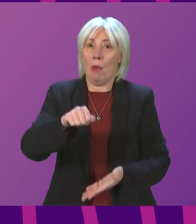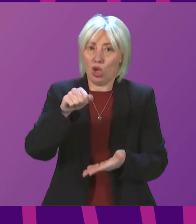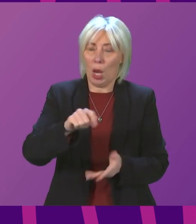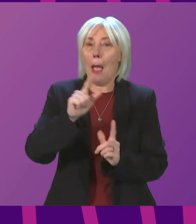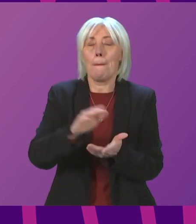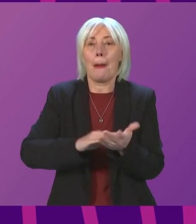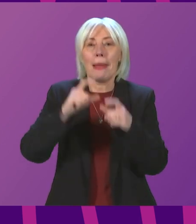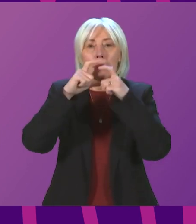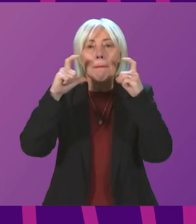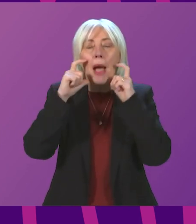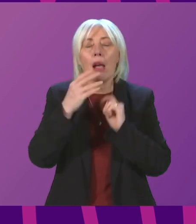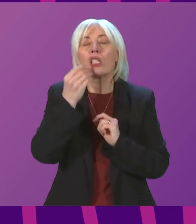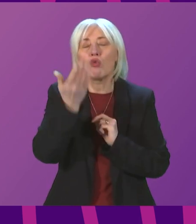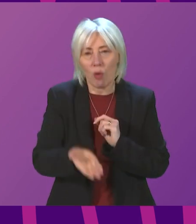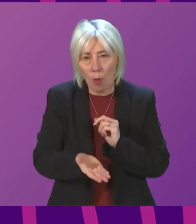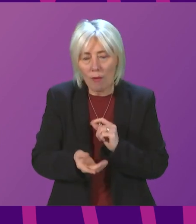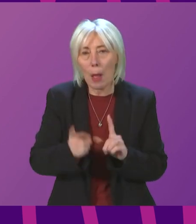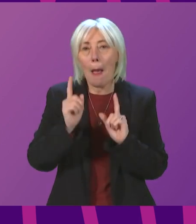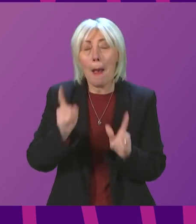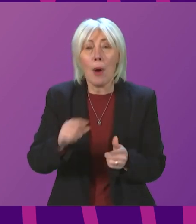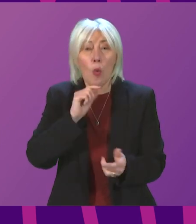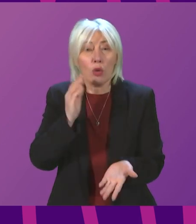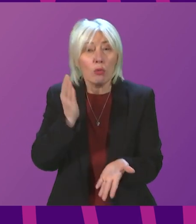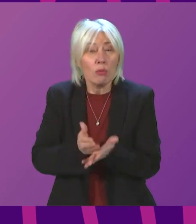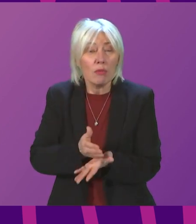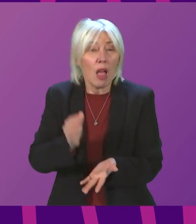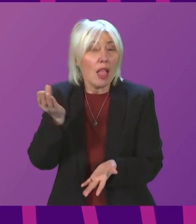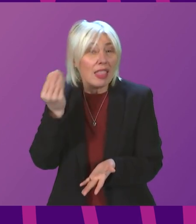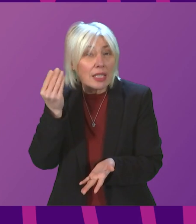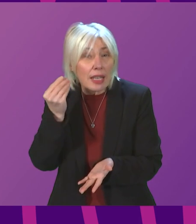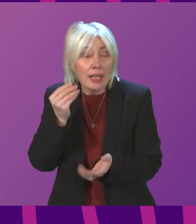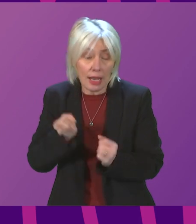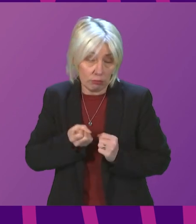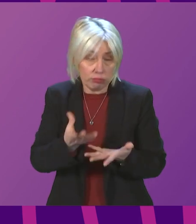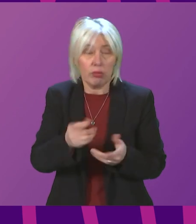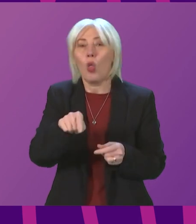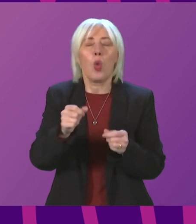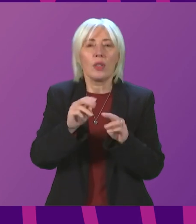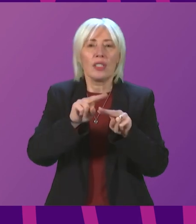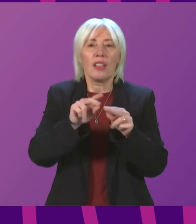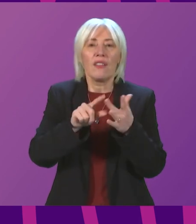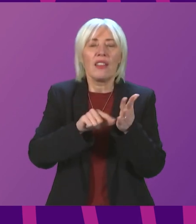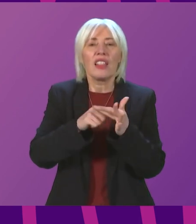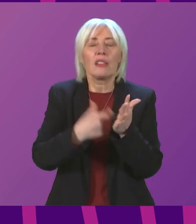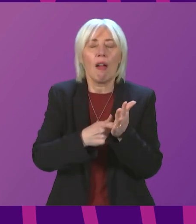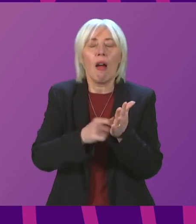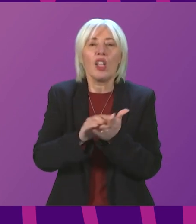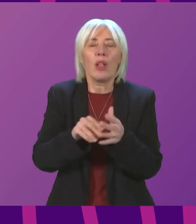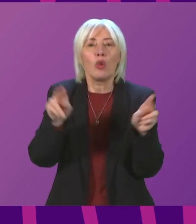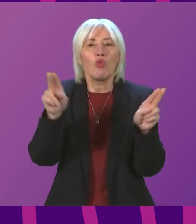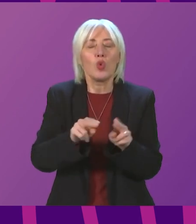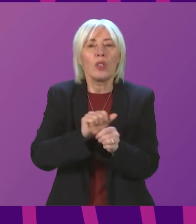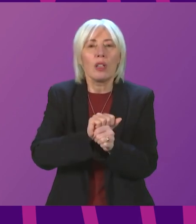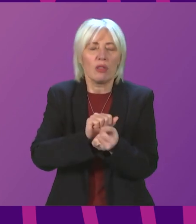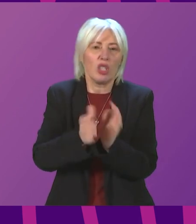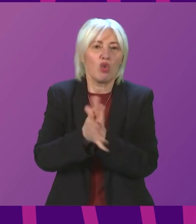So will the government finally listen and deliver these filters? And will they do so urgently to minimise disruption so that thousands of young